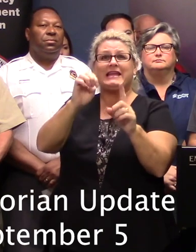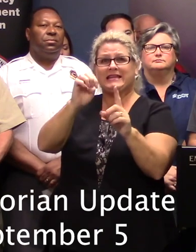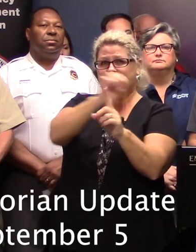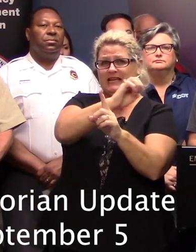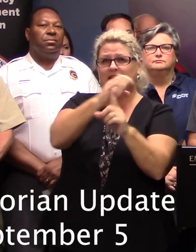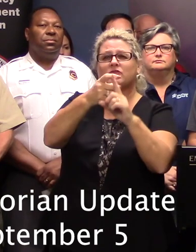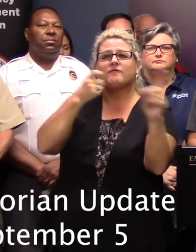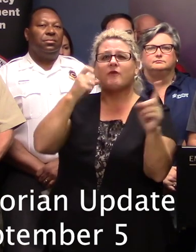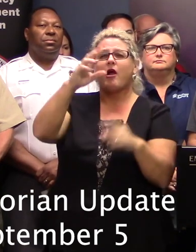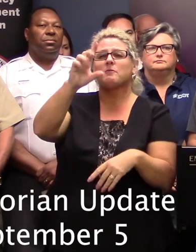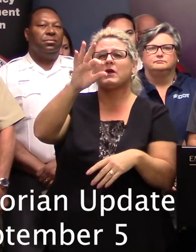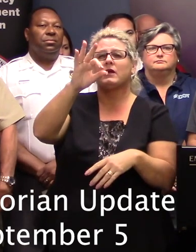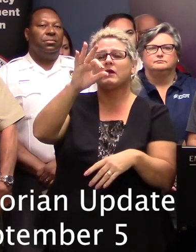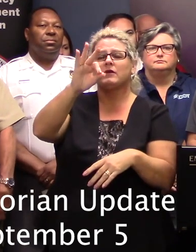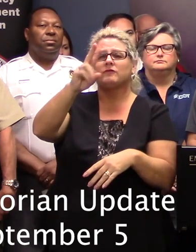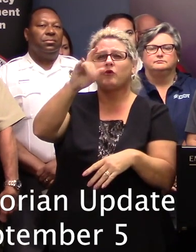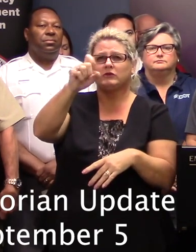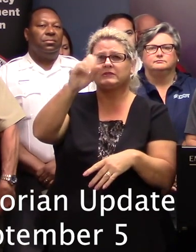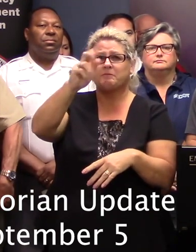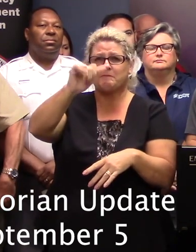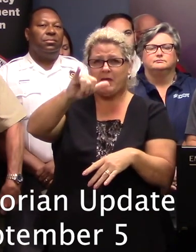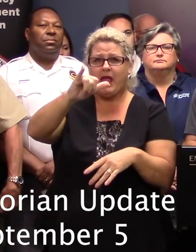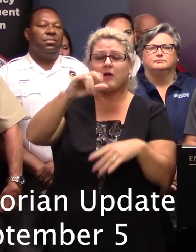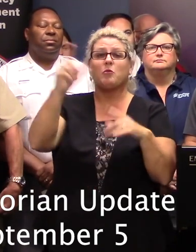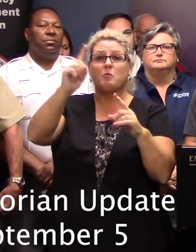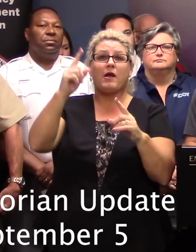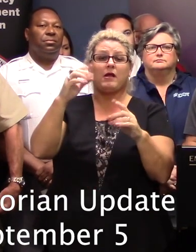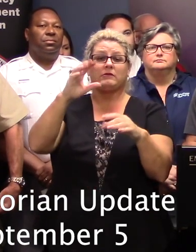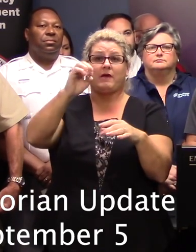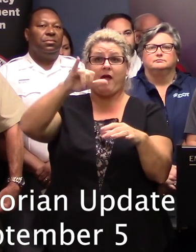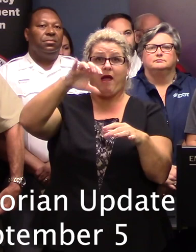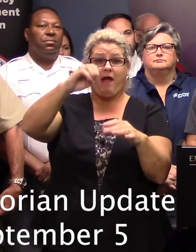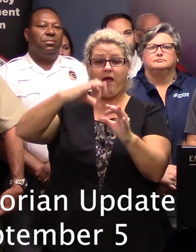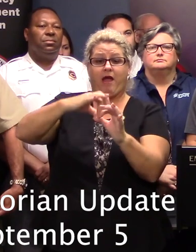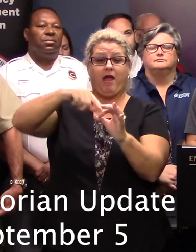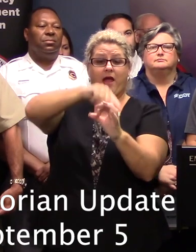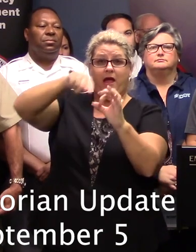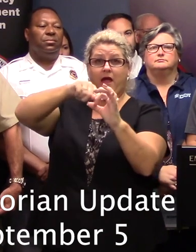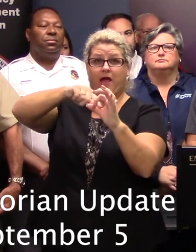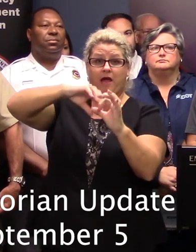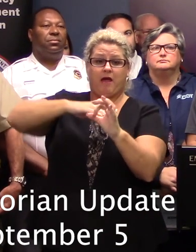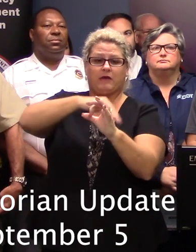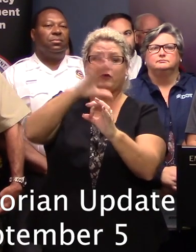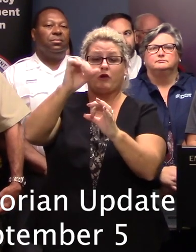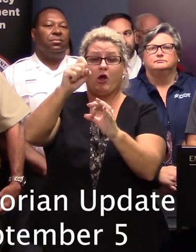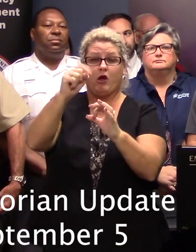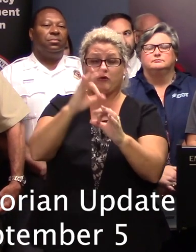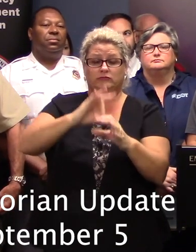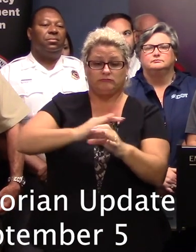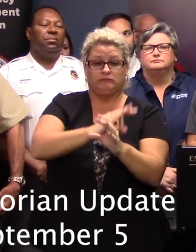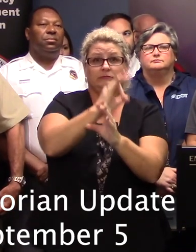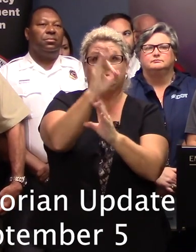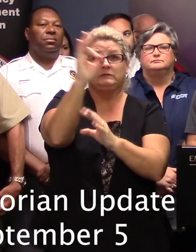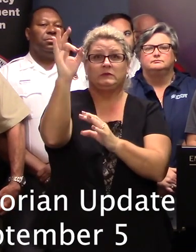Charleston County. And the western eye wall, which is where the strongest winds are located, is passing just about 10 to 15 miles off the